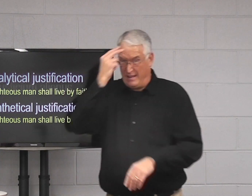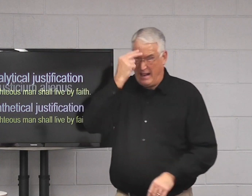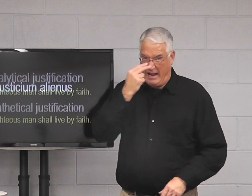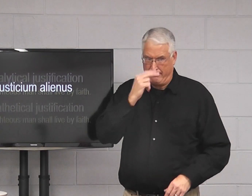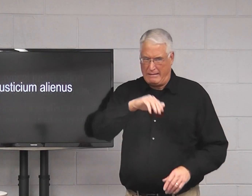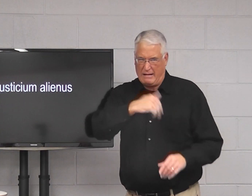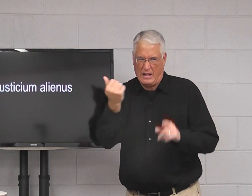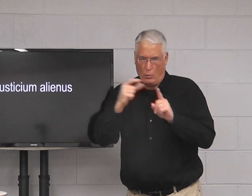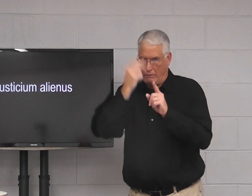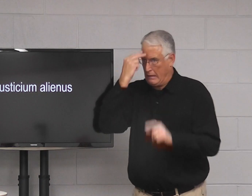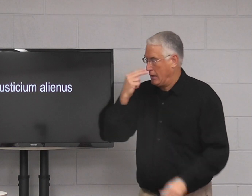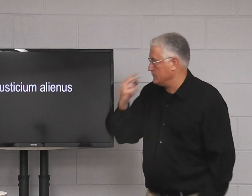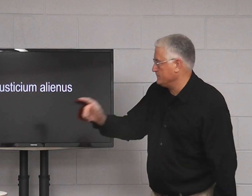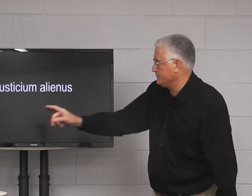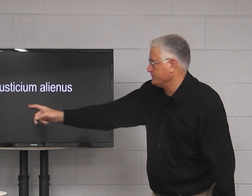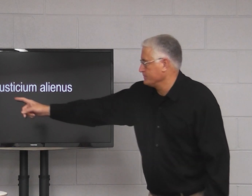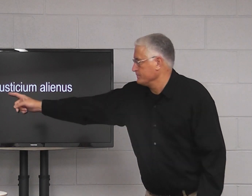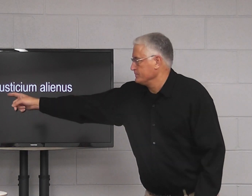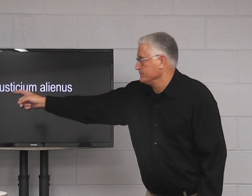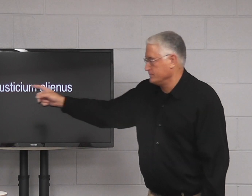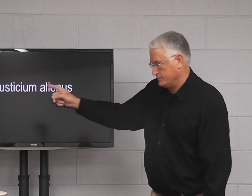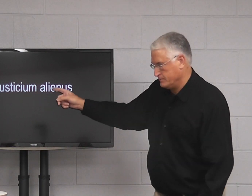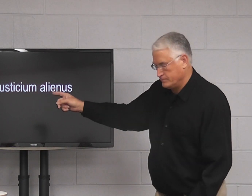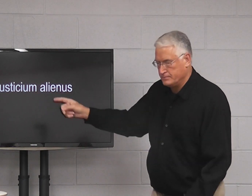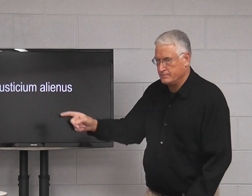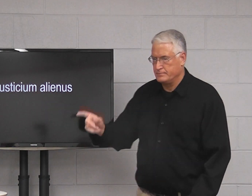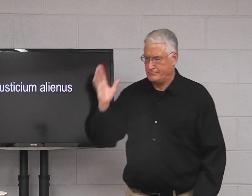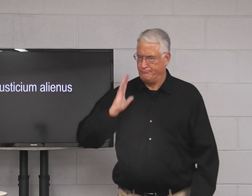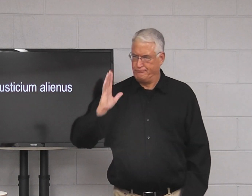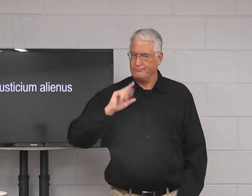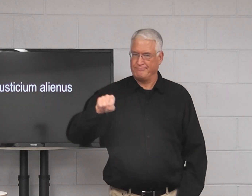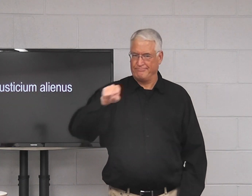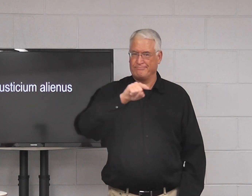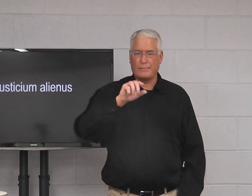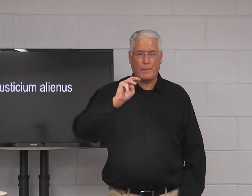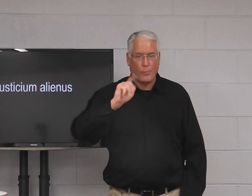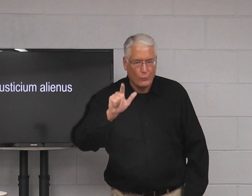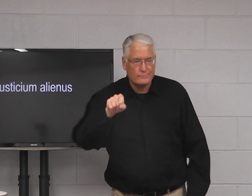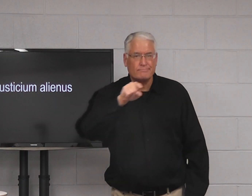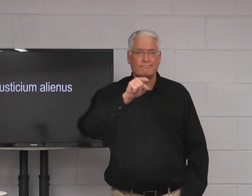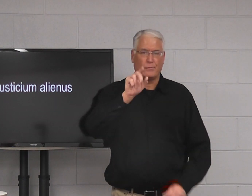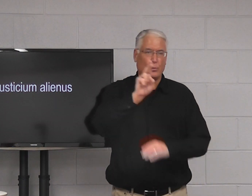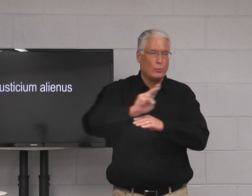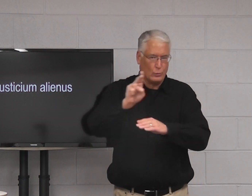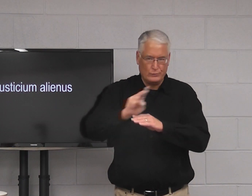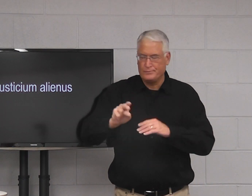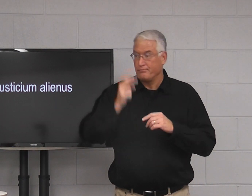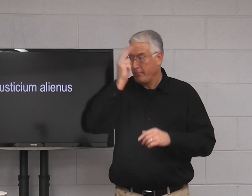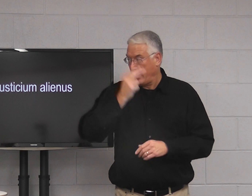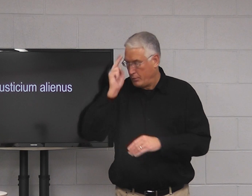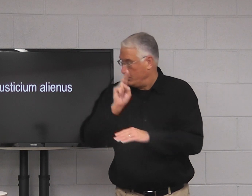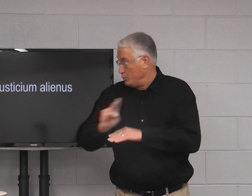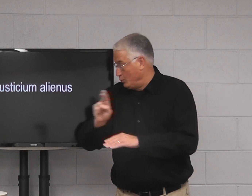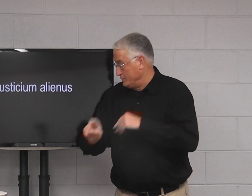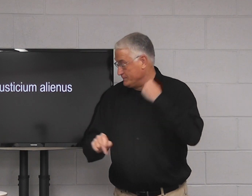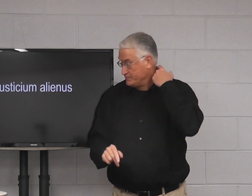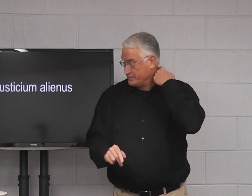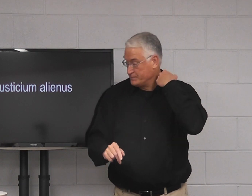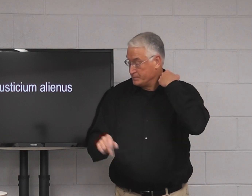So the Catholics have another word. Martin Luther used these and the Catholics